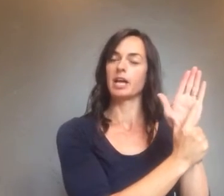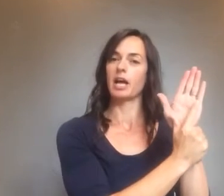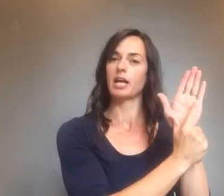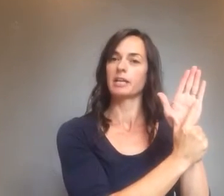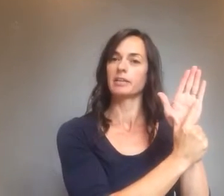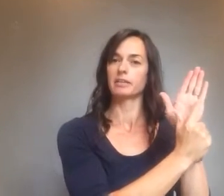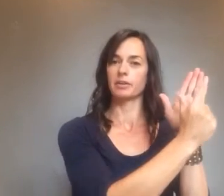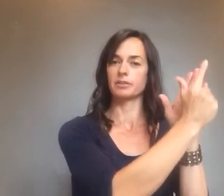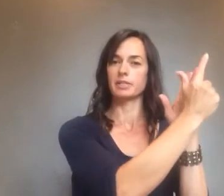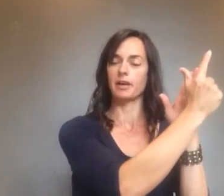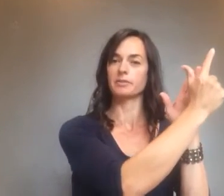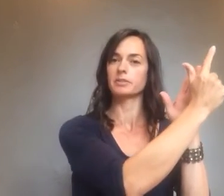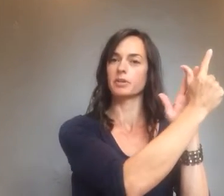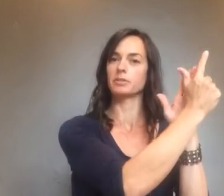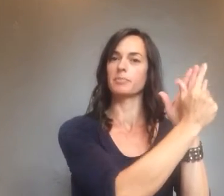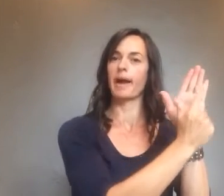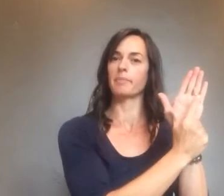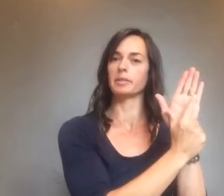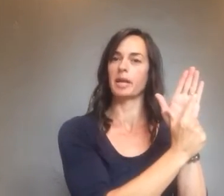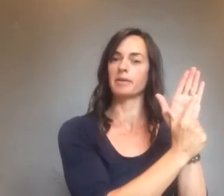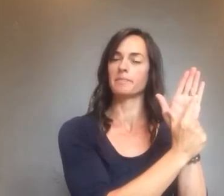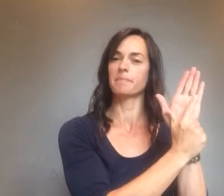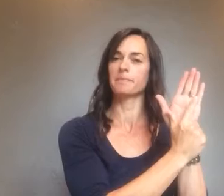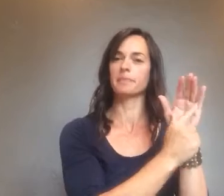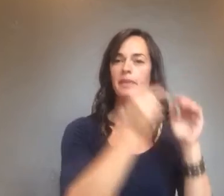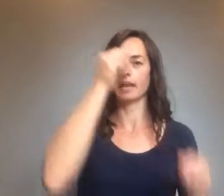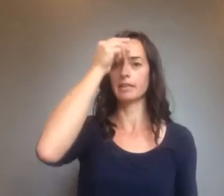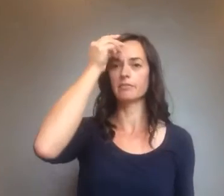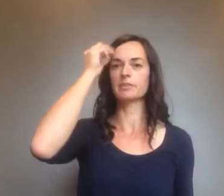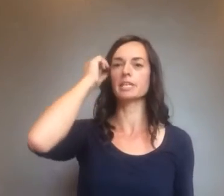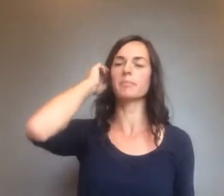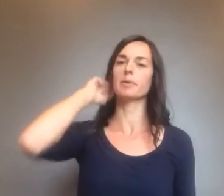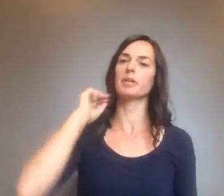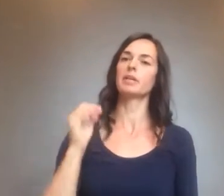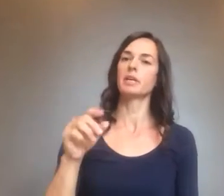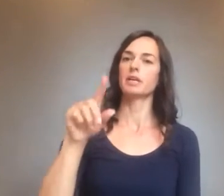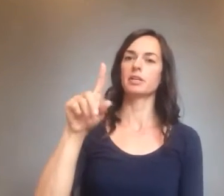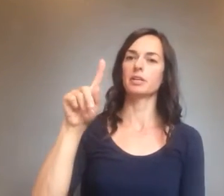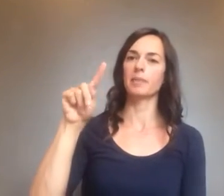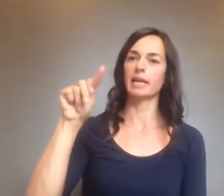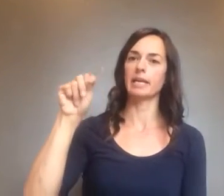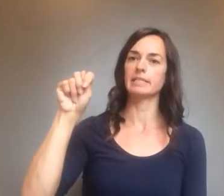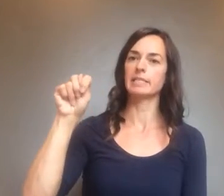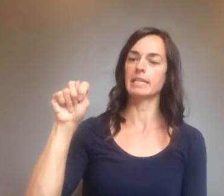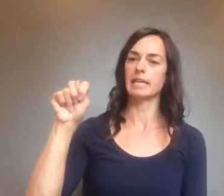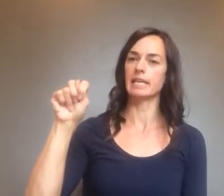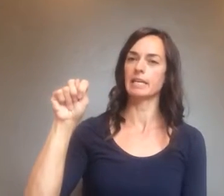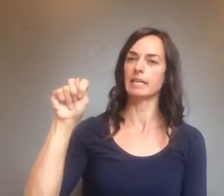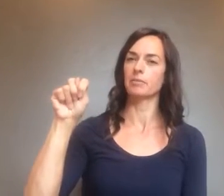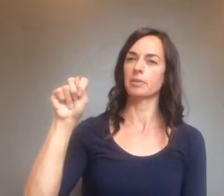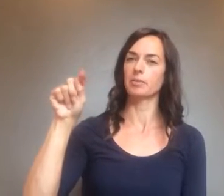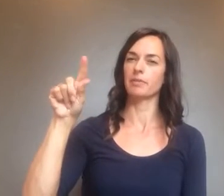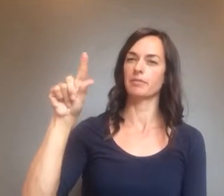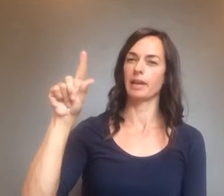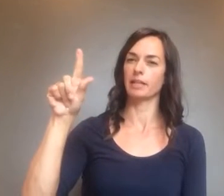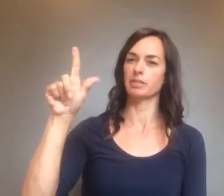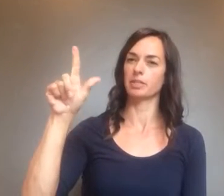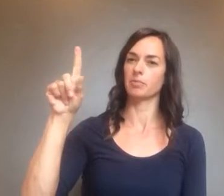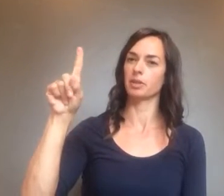law that goes down, so to Babylon. And then for temple, you're going to make a T with one hand. You're just going to put